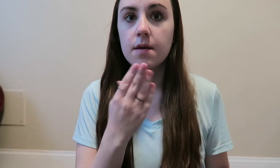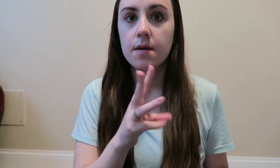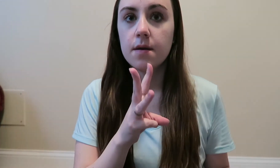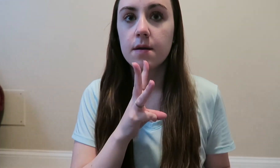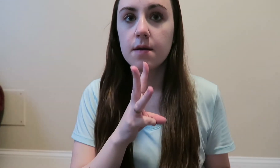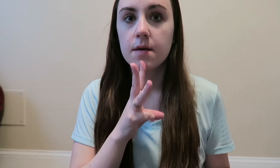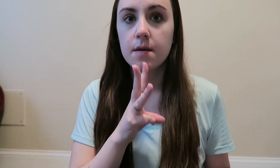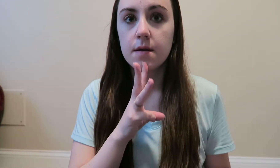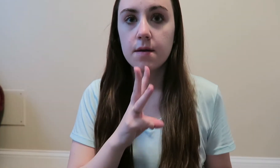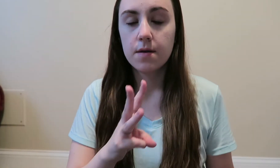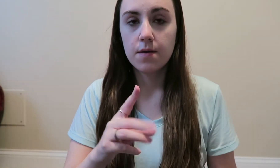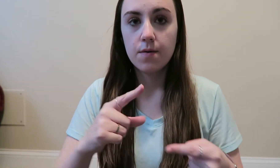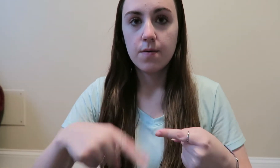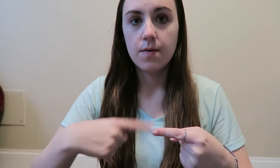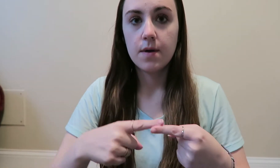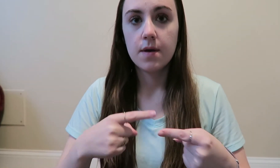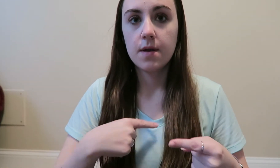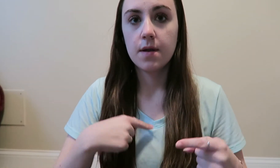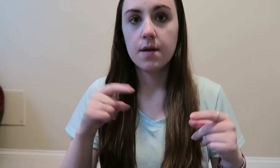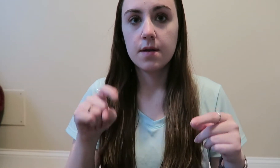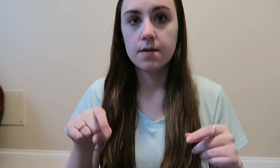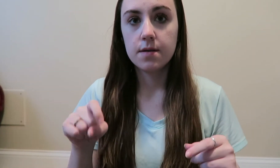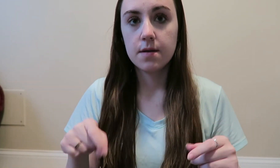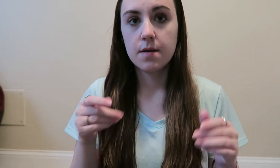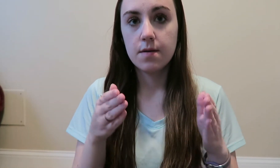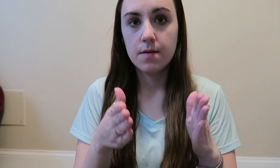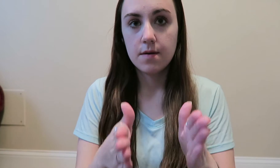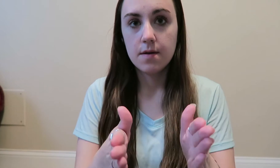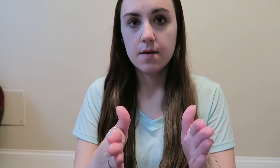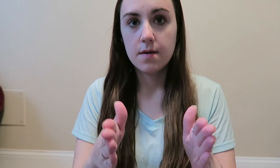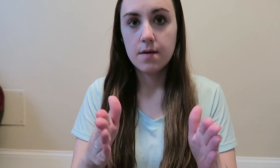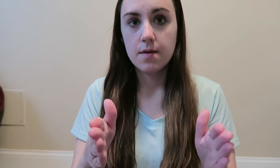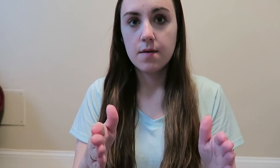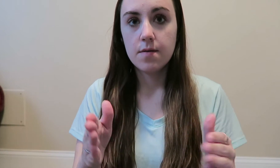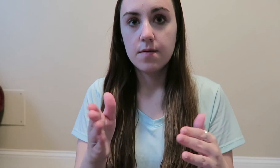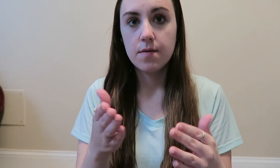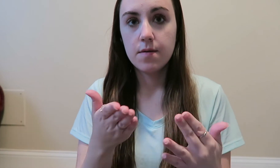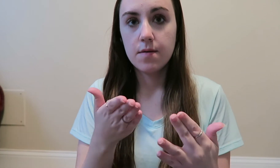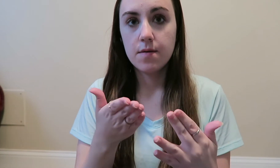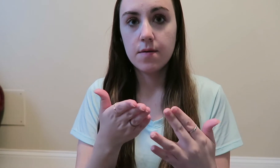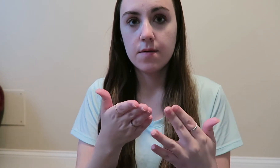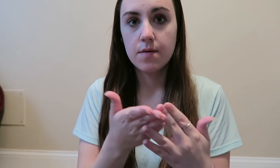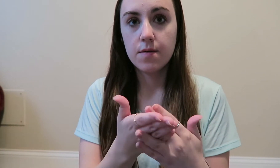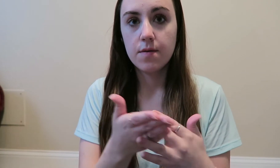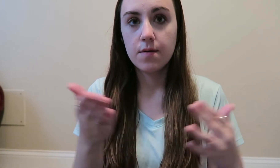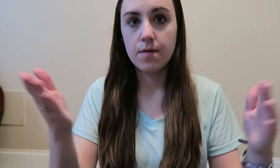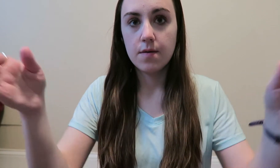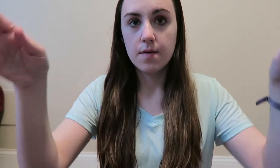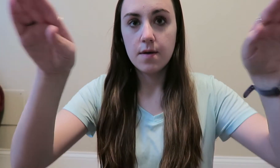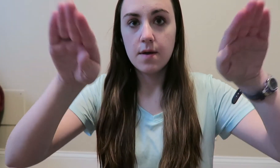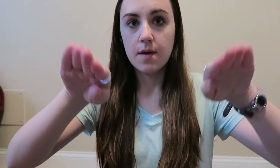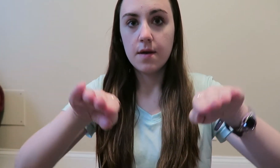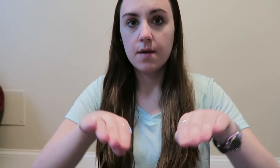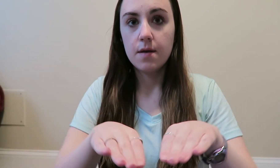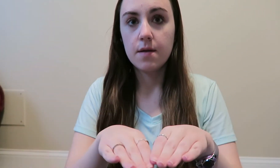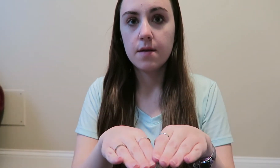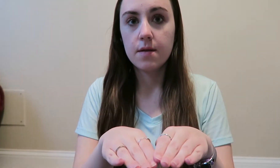when i'm leading away though i'm walking through the valley i'll believe